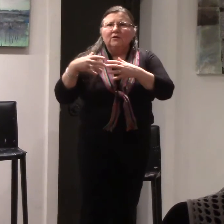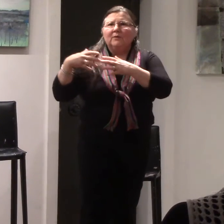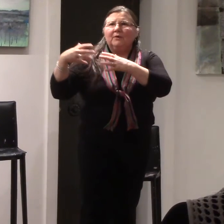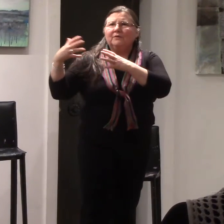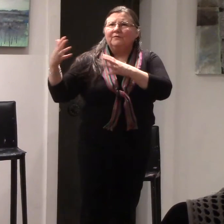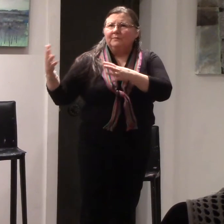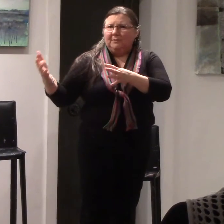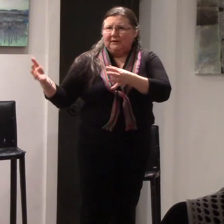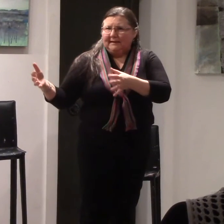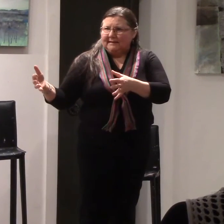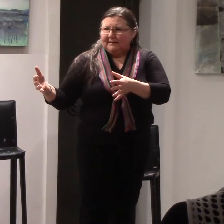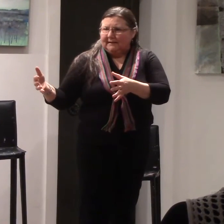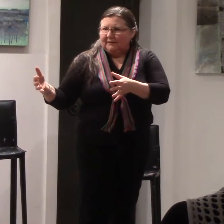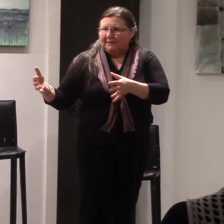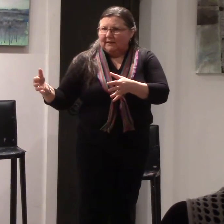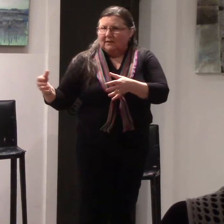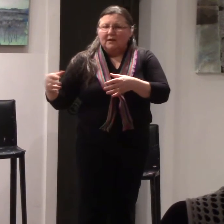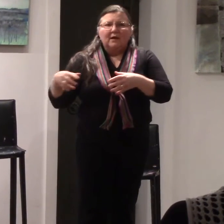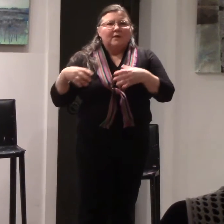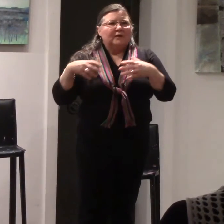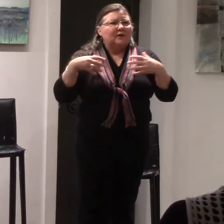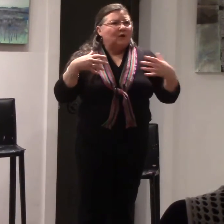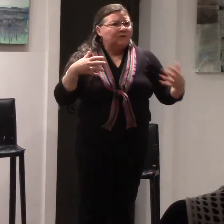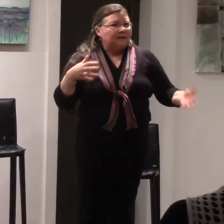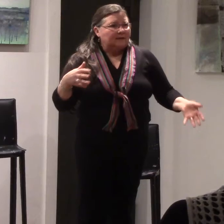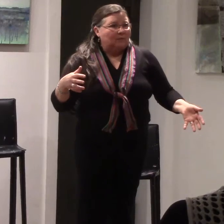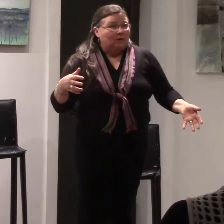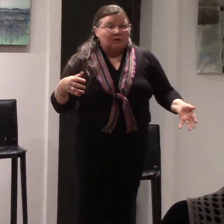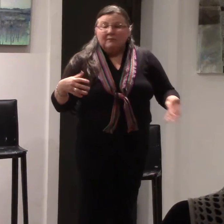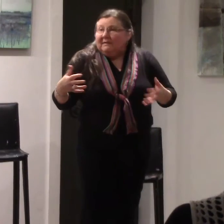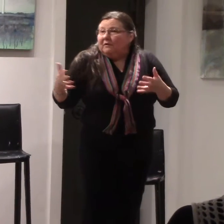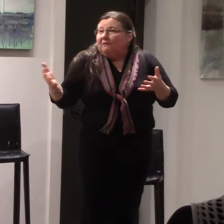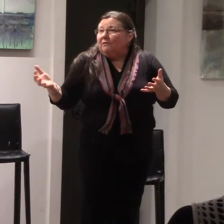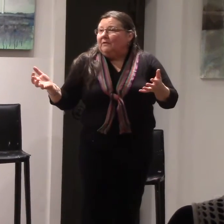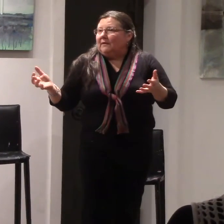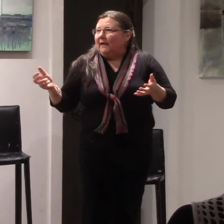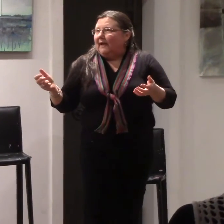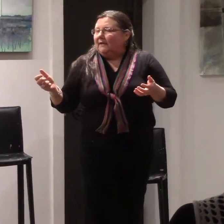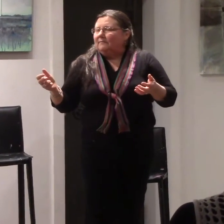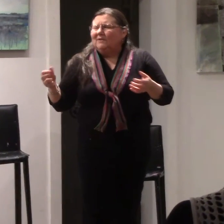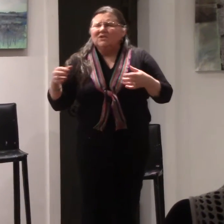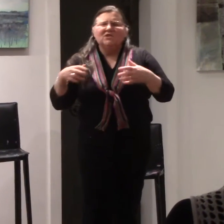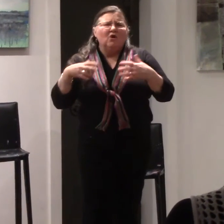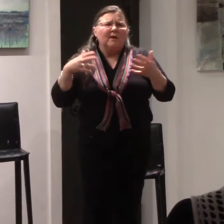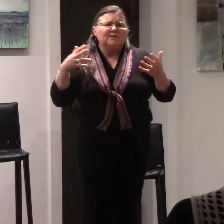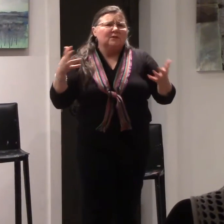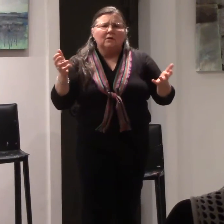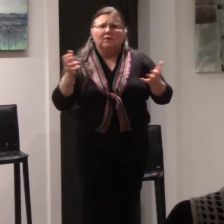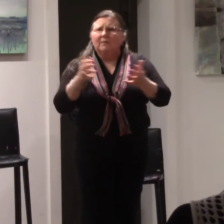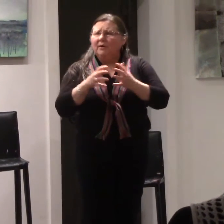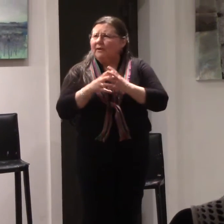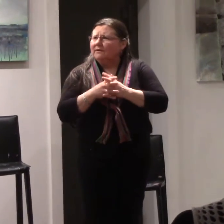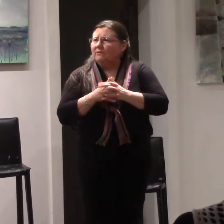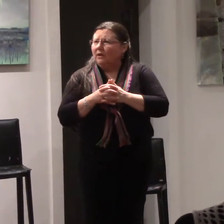learn about the buildings that they lived in. The clothes that they wore. Even the food that they ate. There's so much to learn about history.